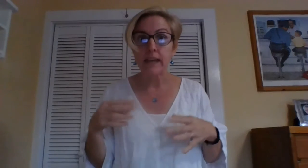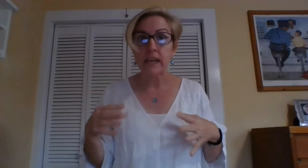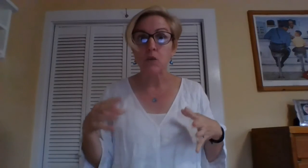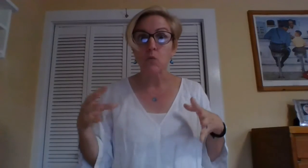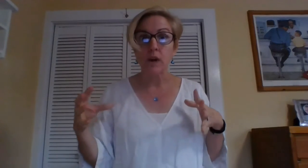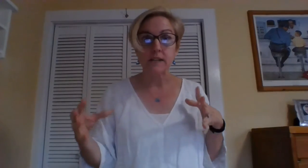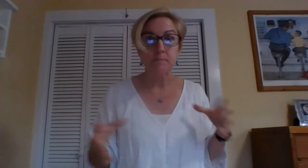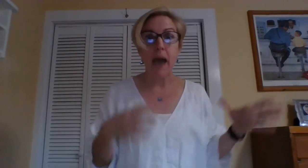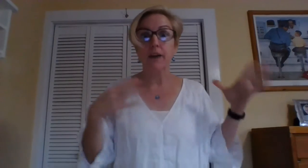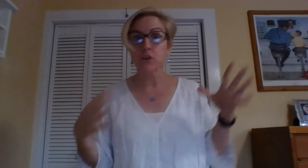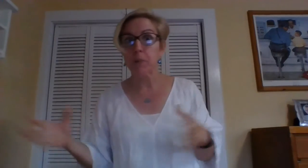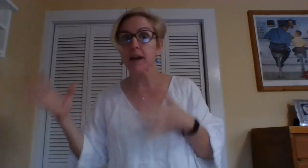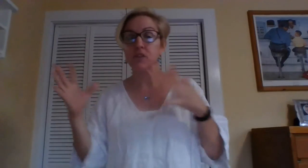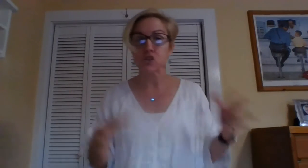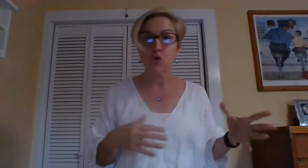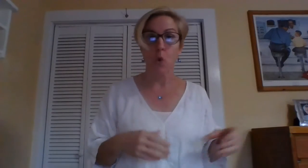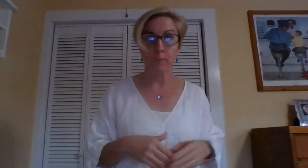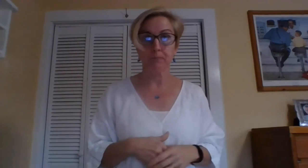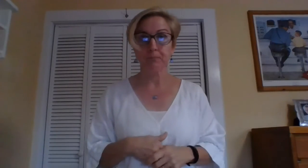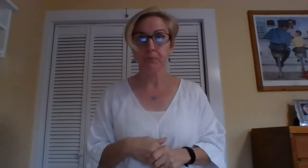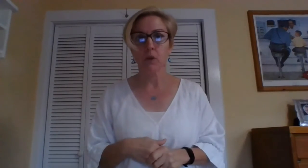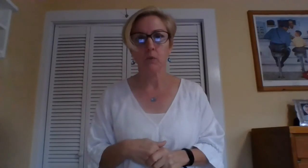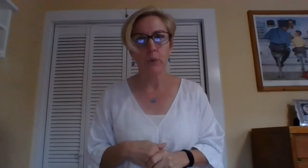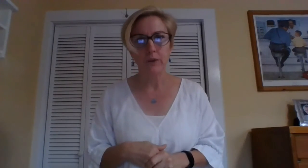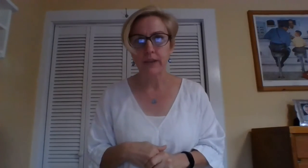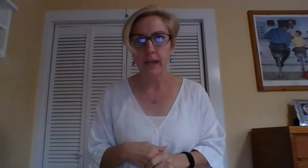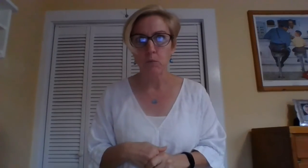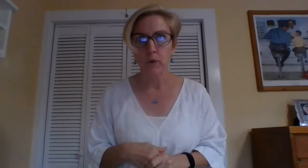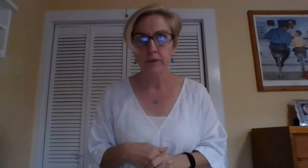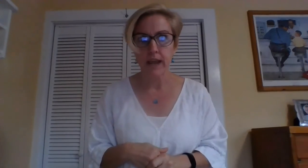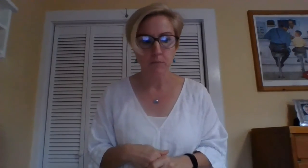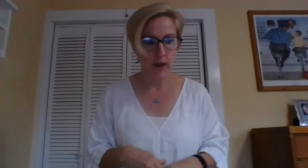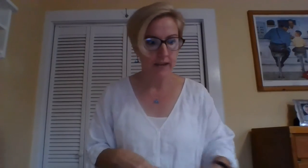it was battered by the storm? Weird name. Weird name. Ready?